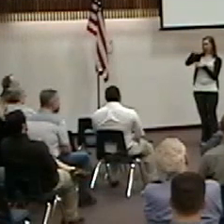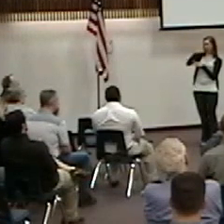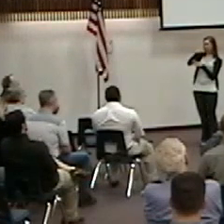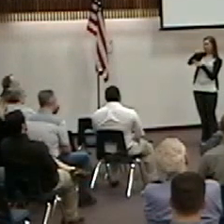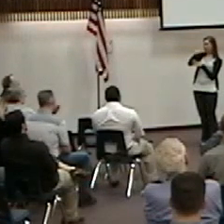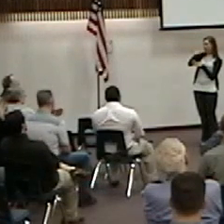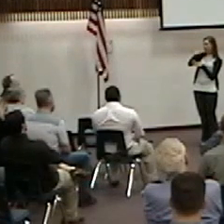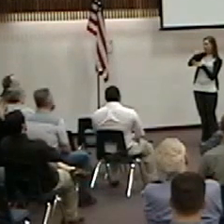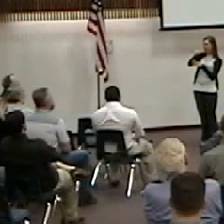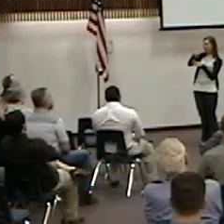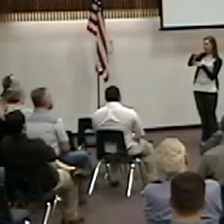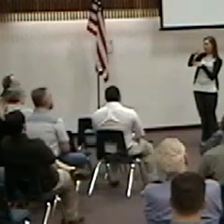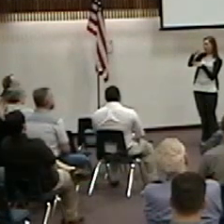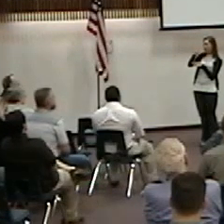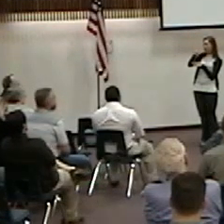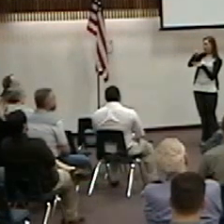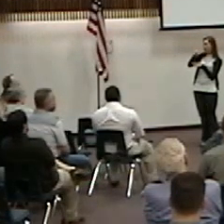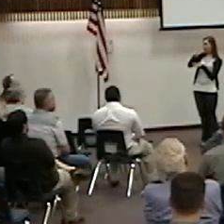first floor.